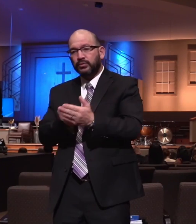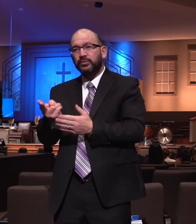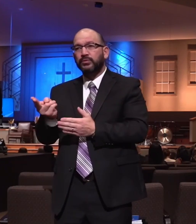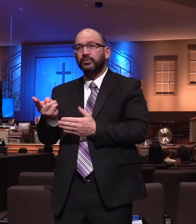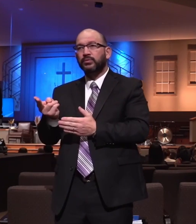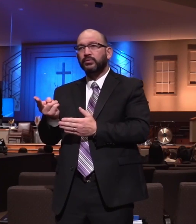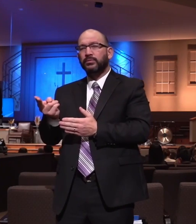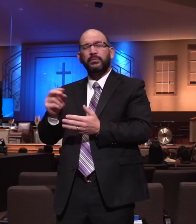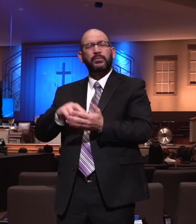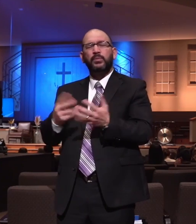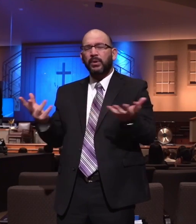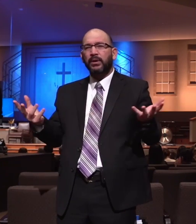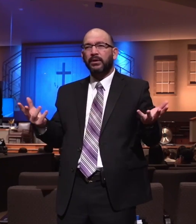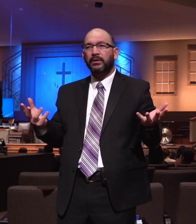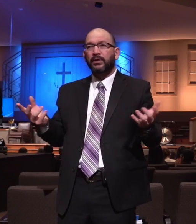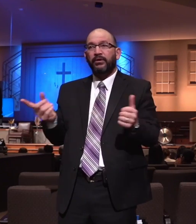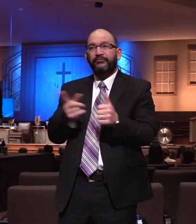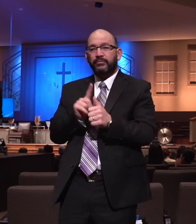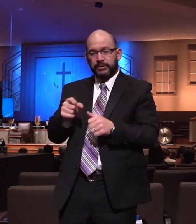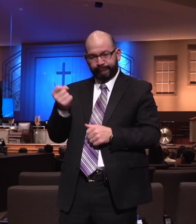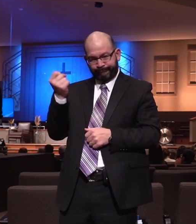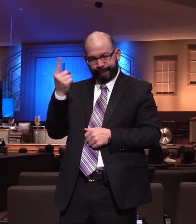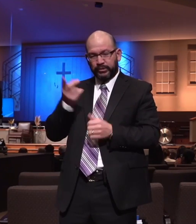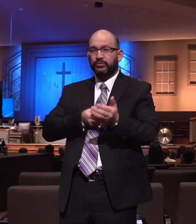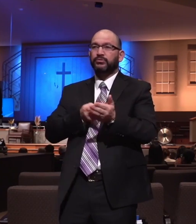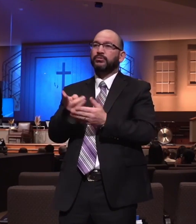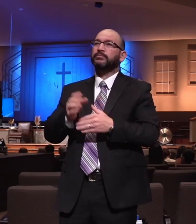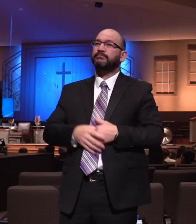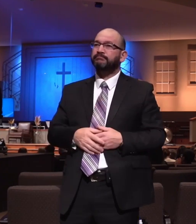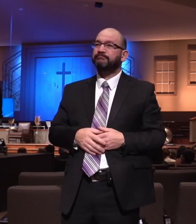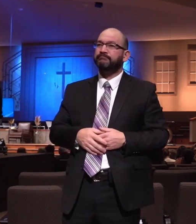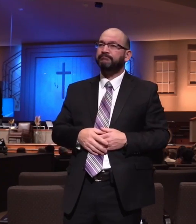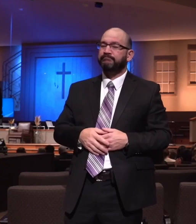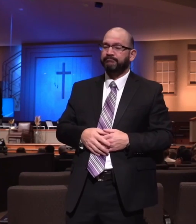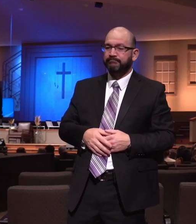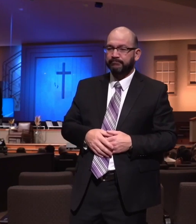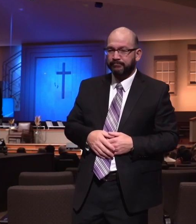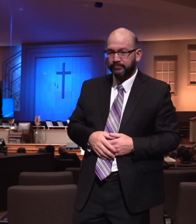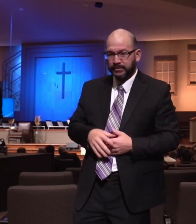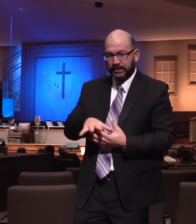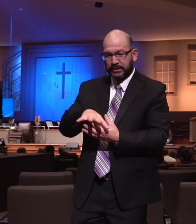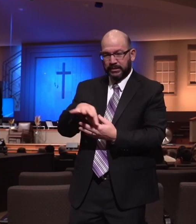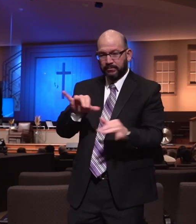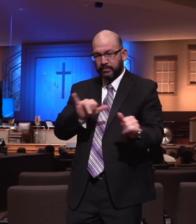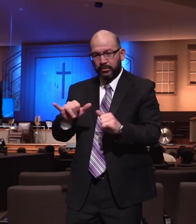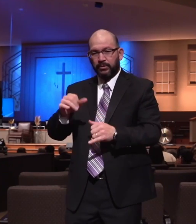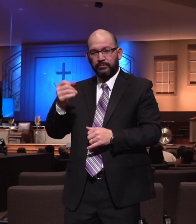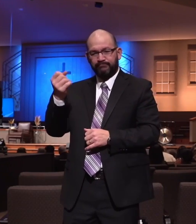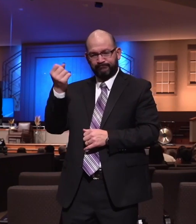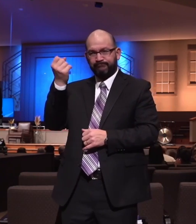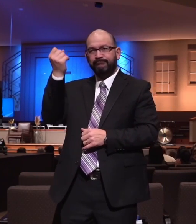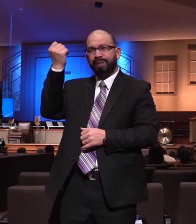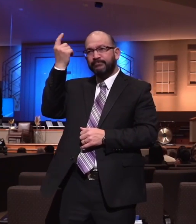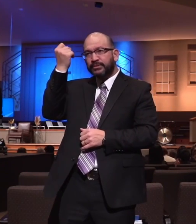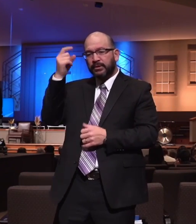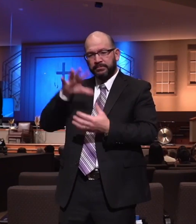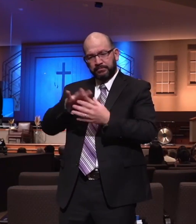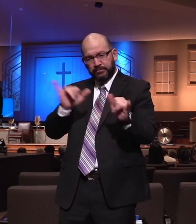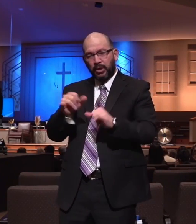first involves discernment. I believe he's speaking here of spiritual discernment. Vitally important